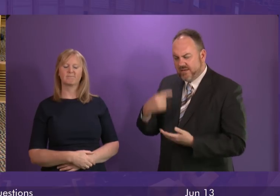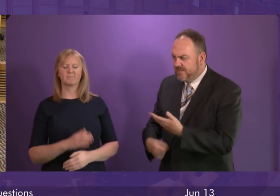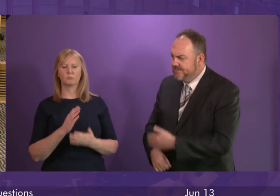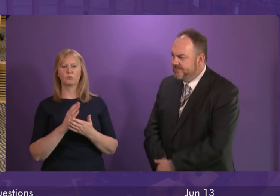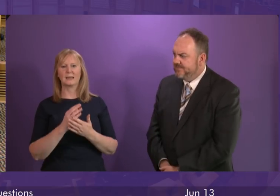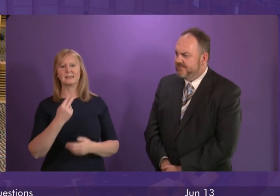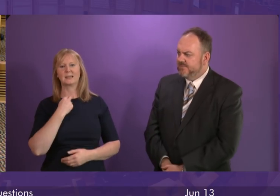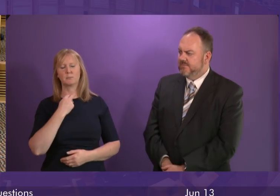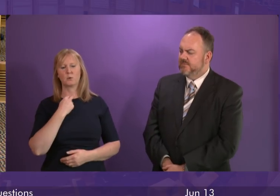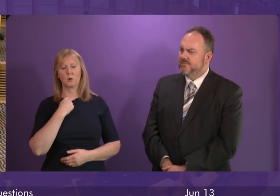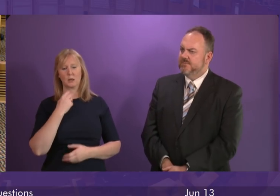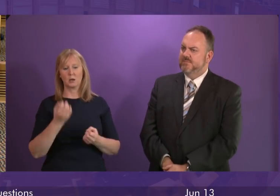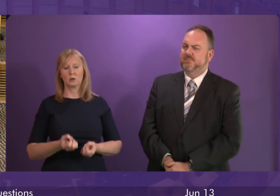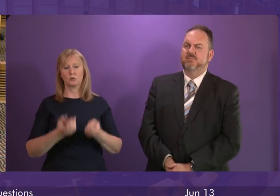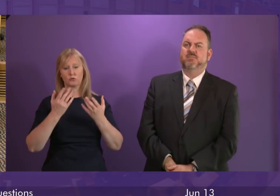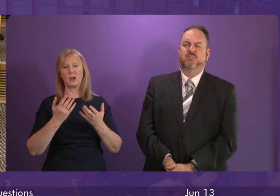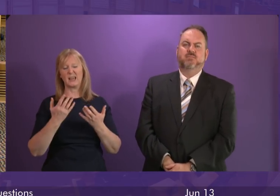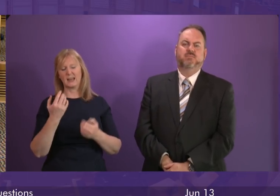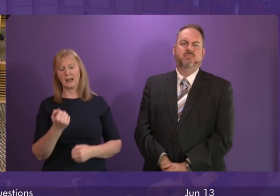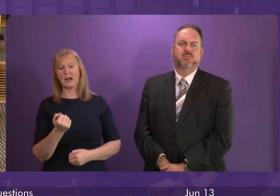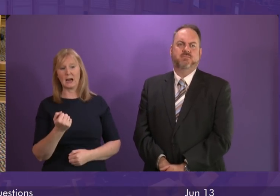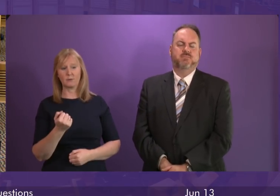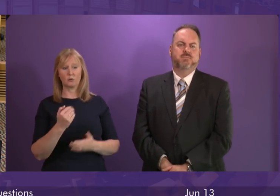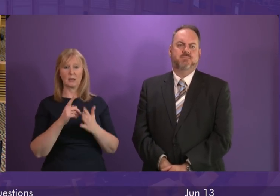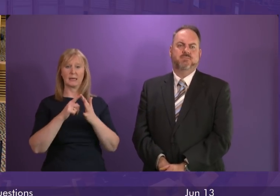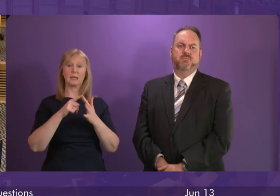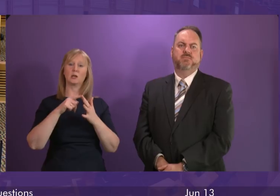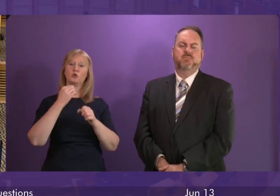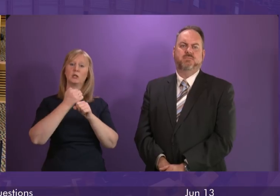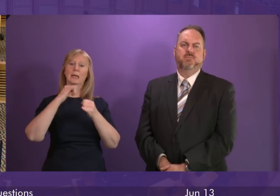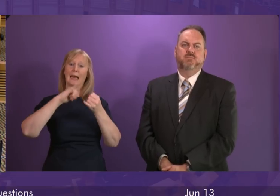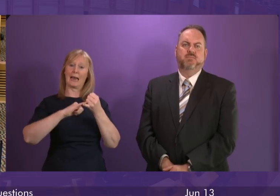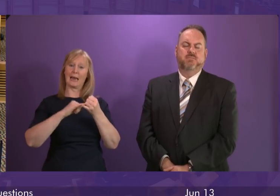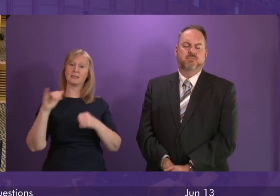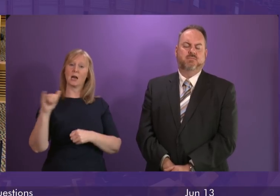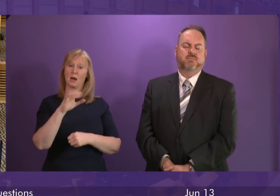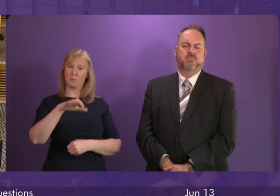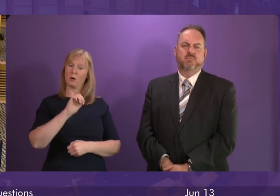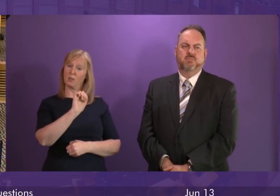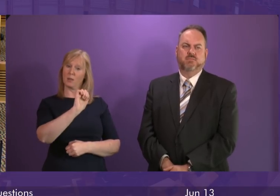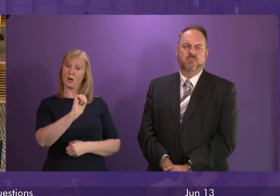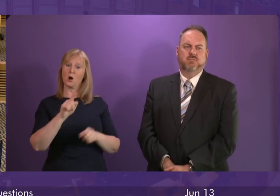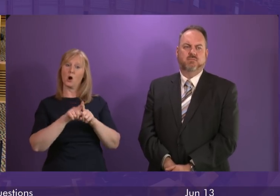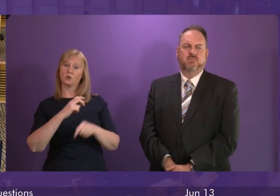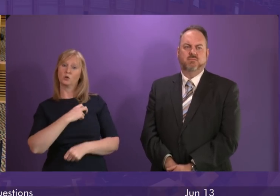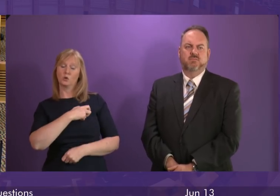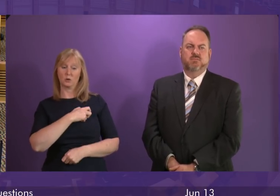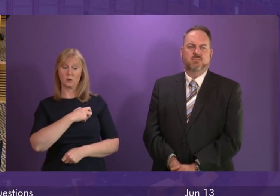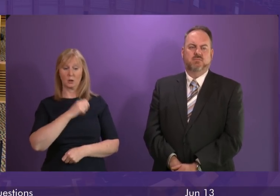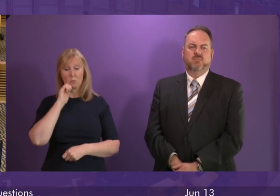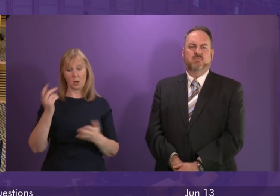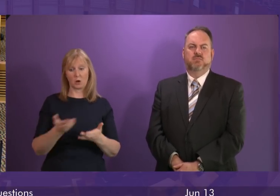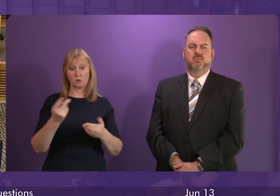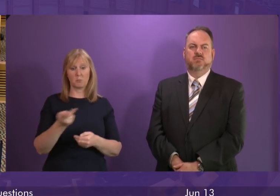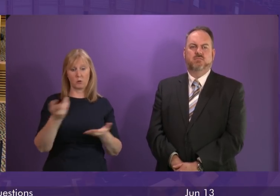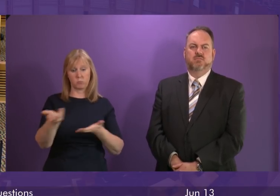disappointing that this industrial action is taking place. It is a matter for EGS airports and the trade union and I would encourage them to work together to reach a